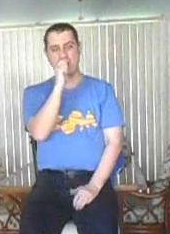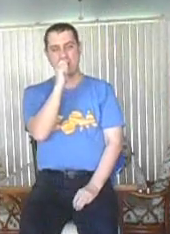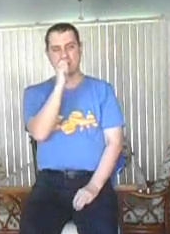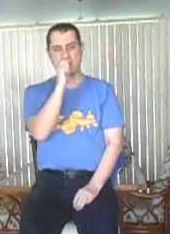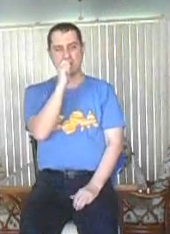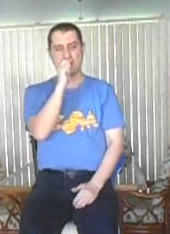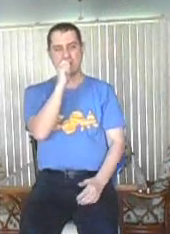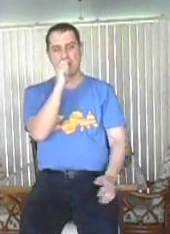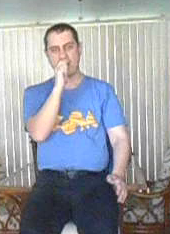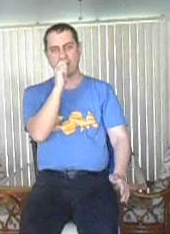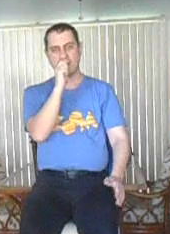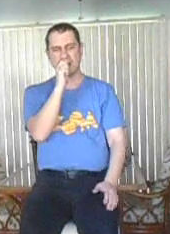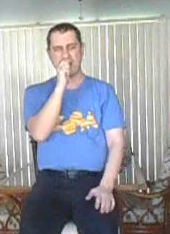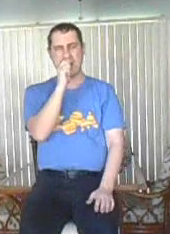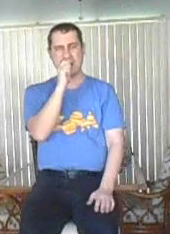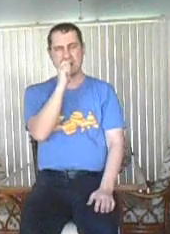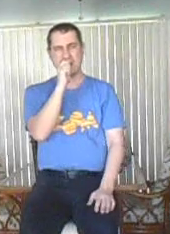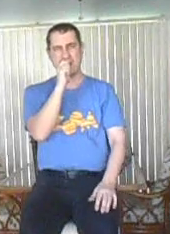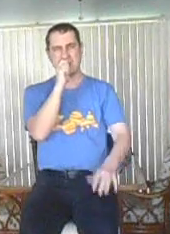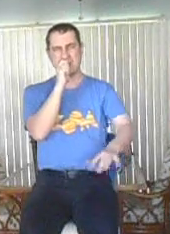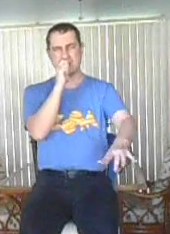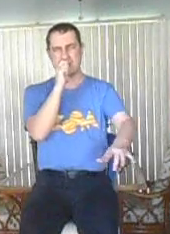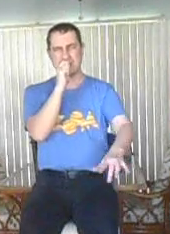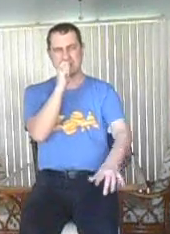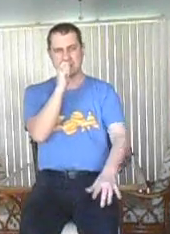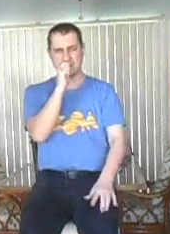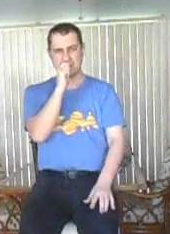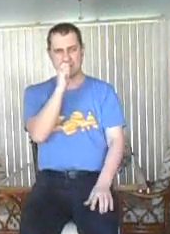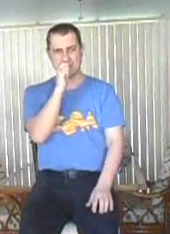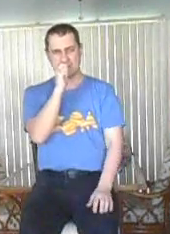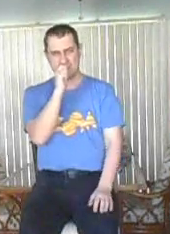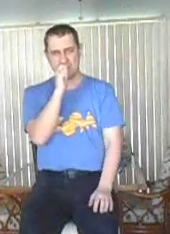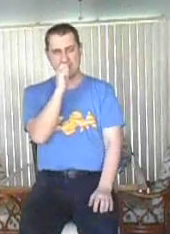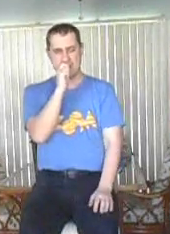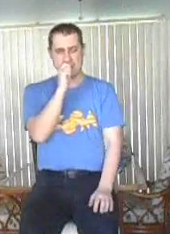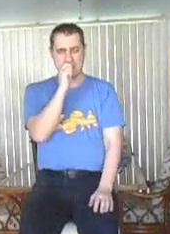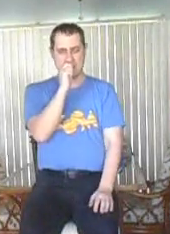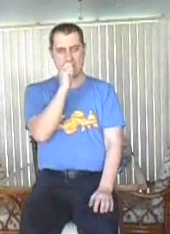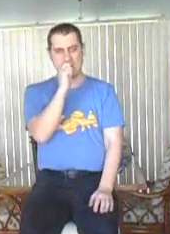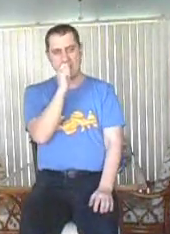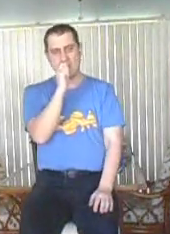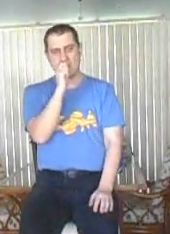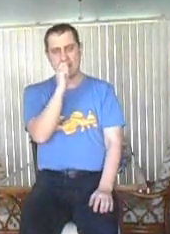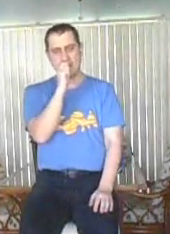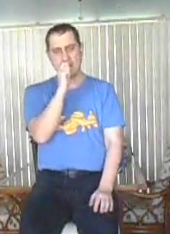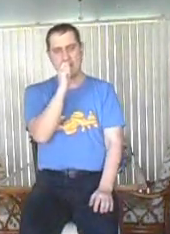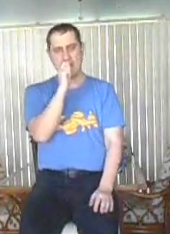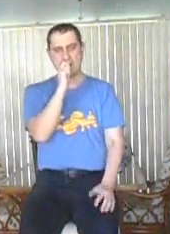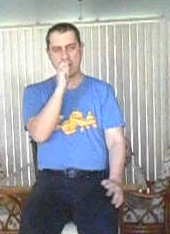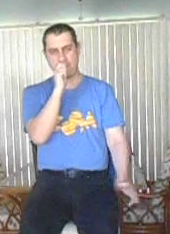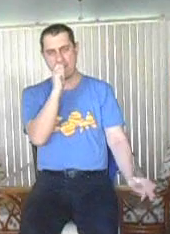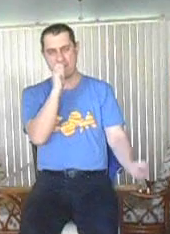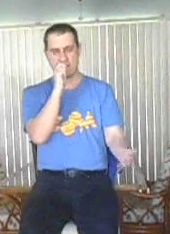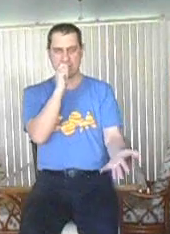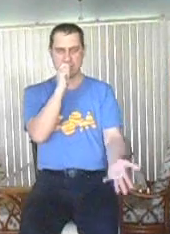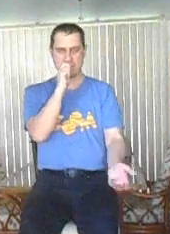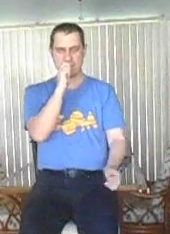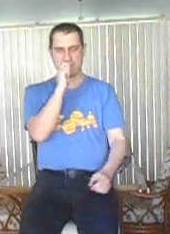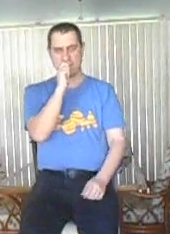girl's overrated Only fell in love cause she toxic She done fell in love with how I pop it I asked